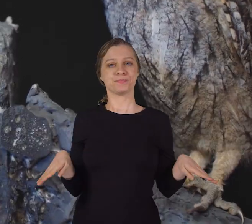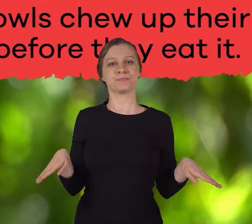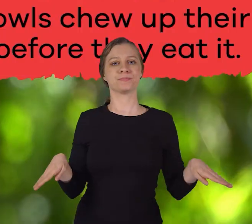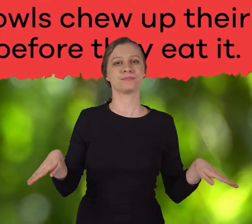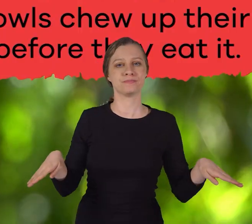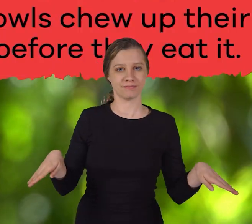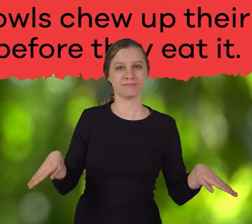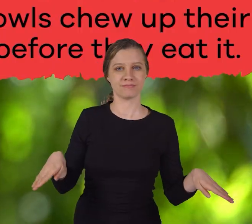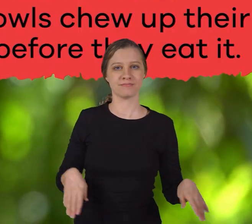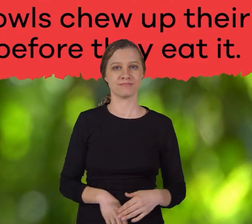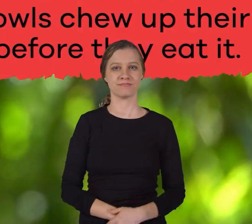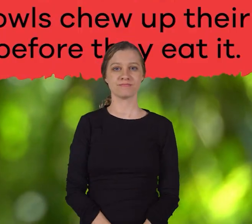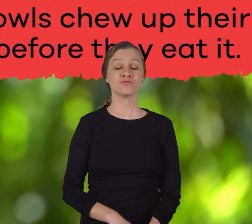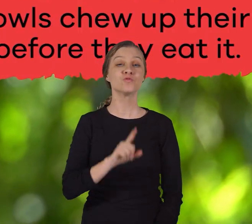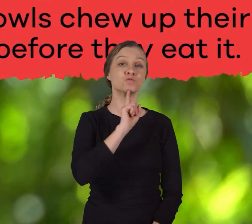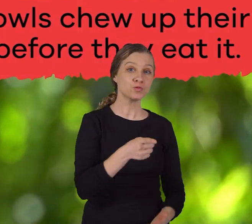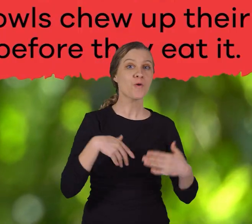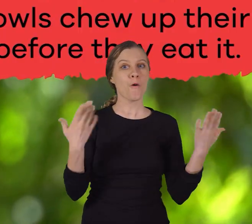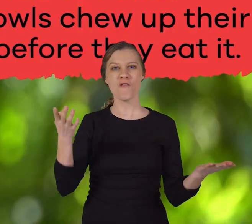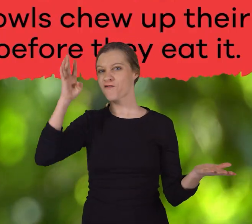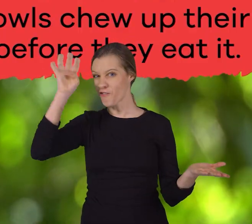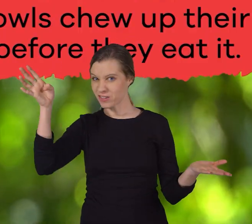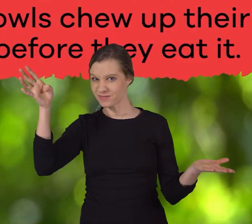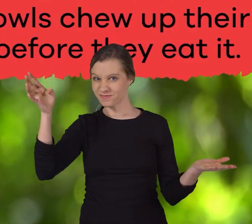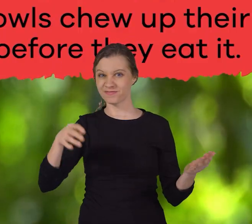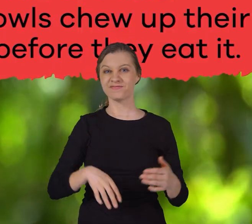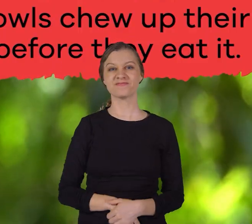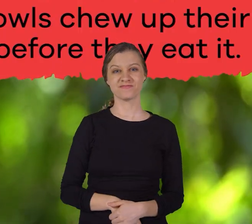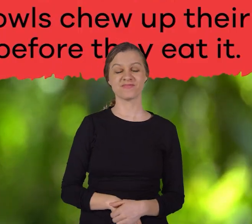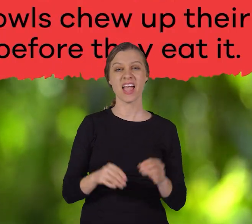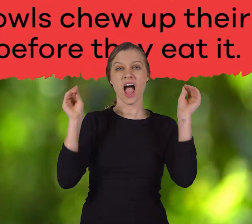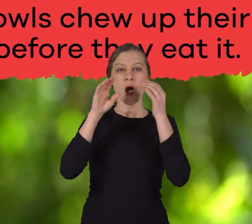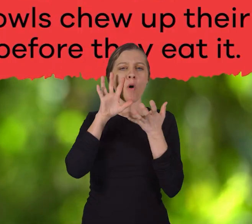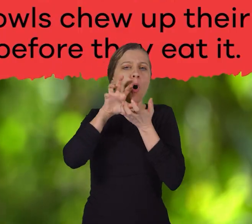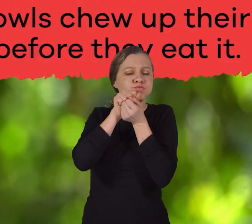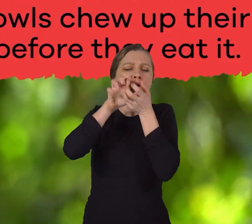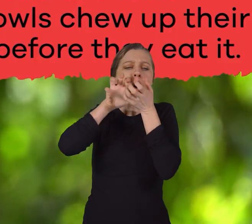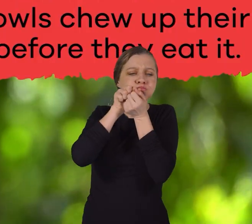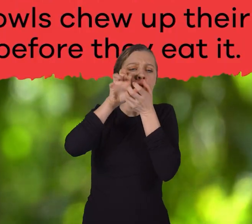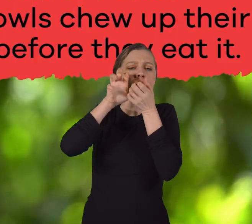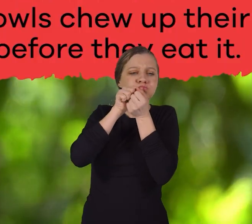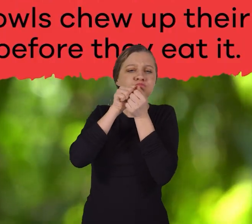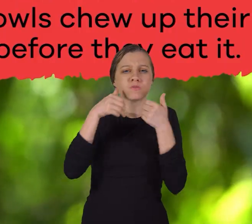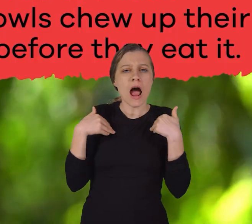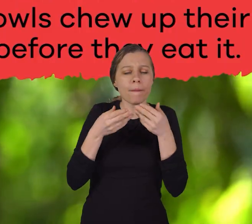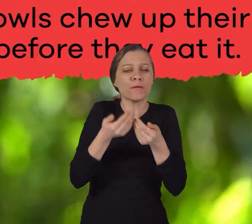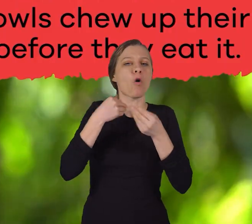True or false? Most owls chew up their prey before they eat it.